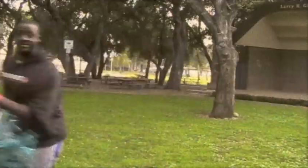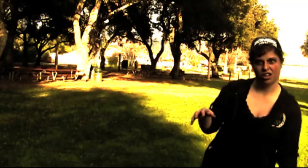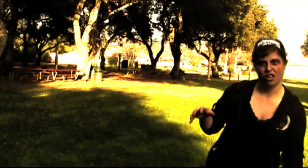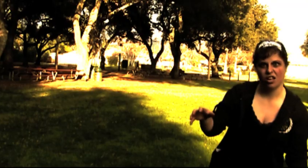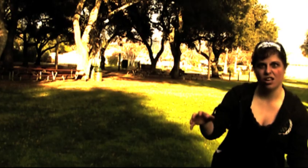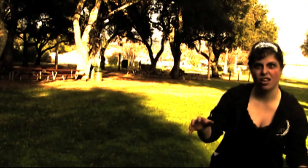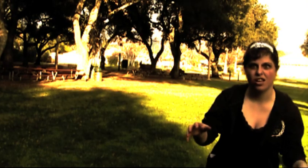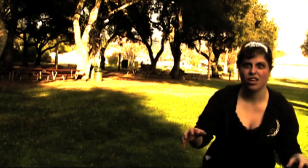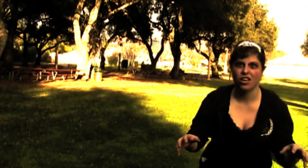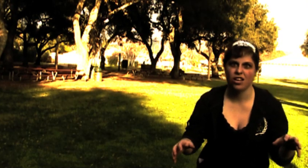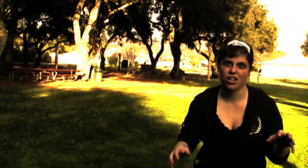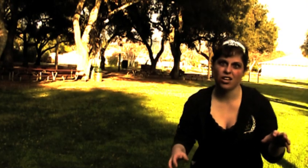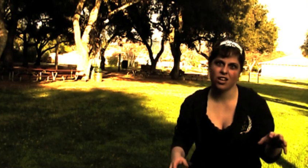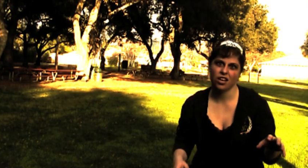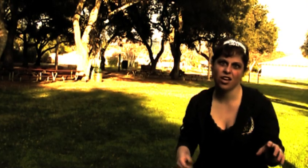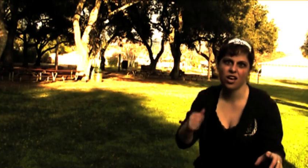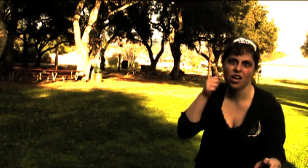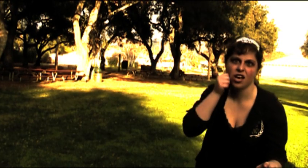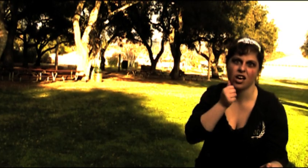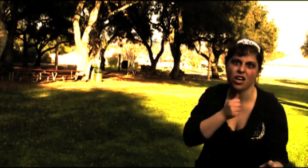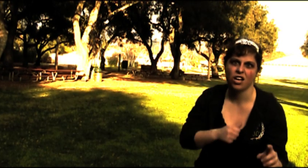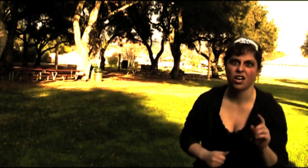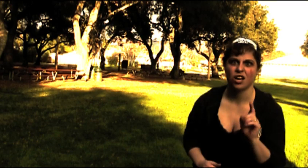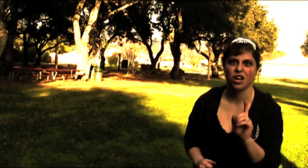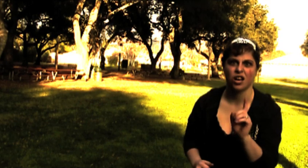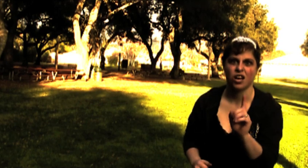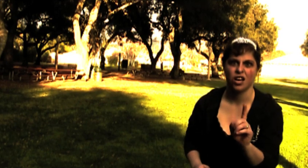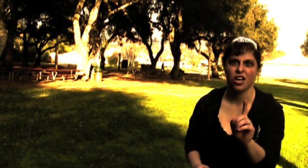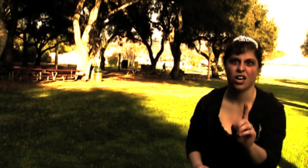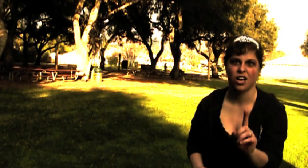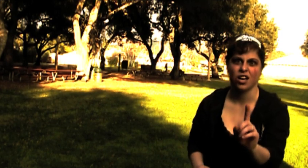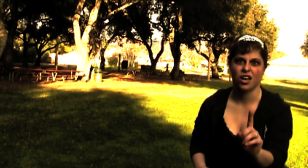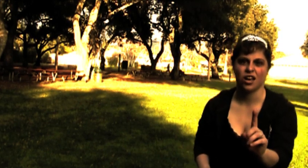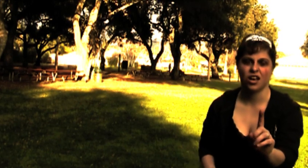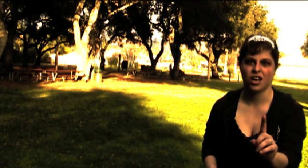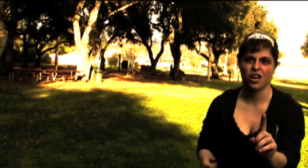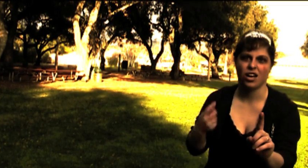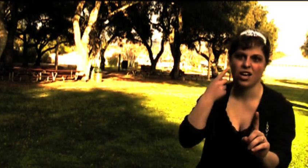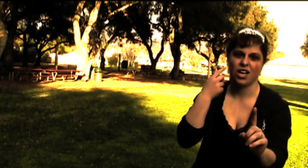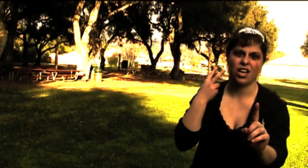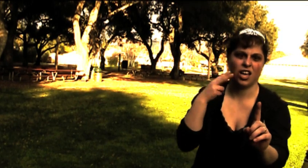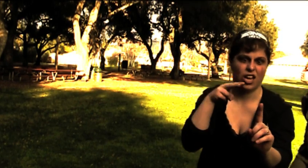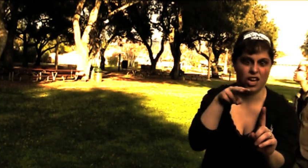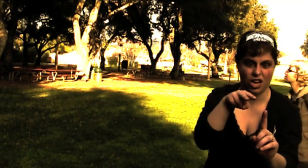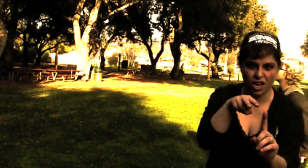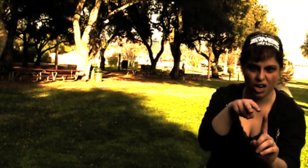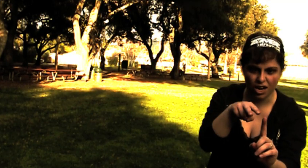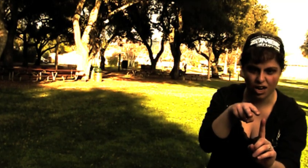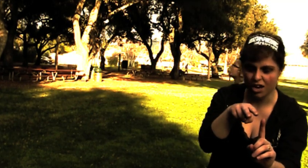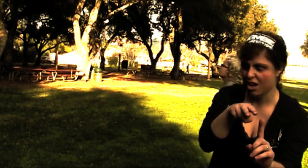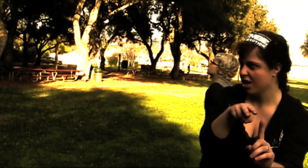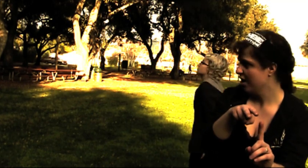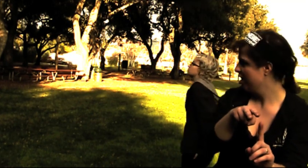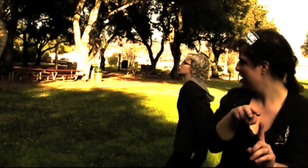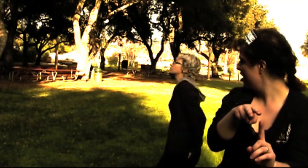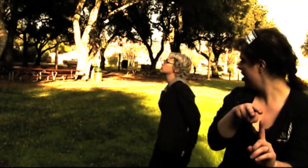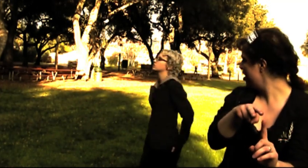Every gesture, every move that she makes Makes me feel like never before